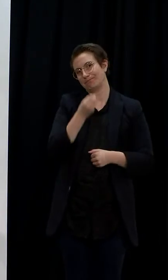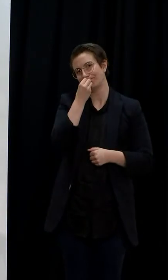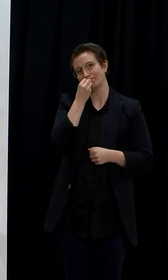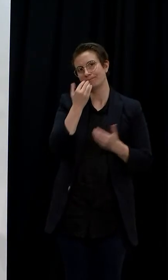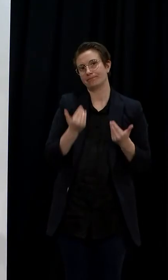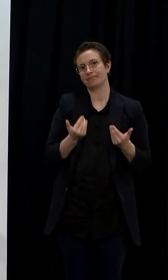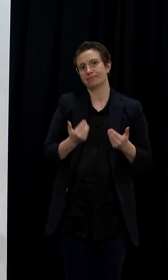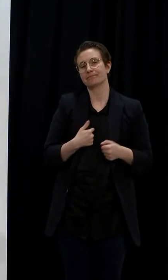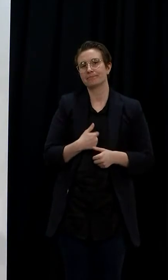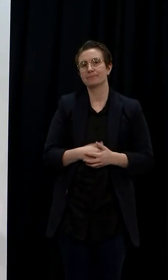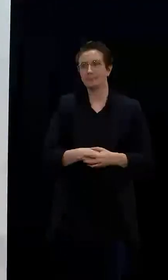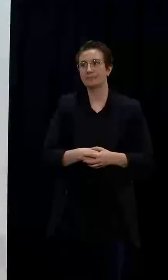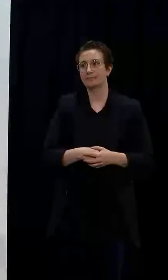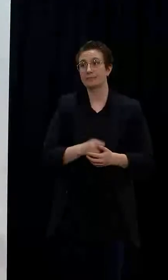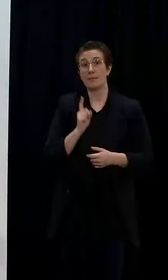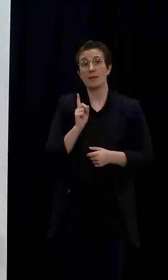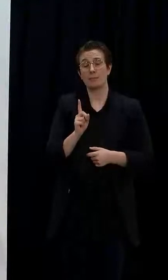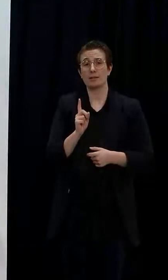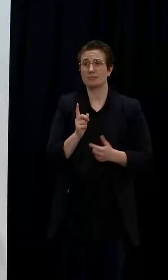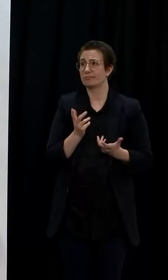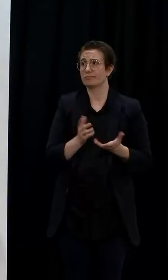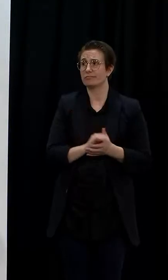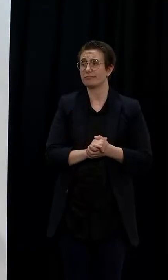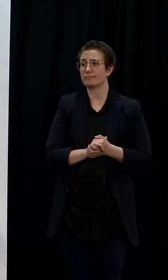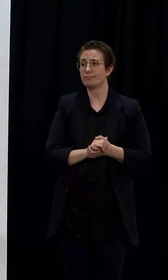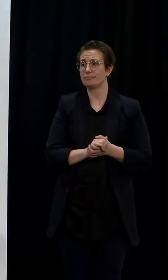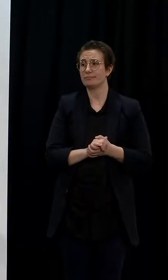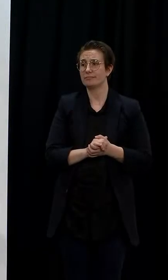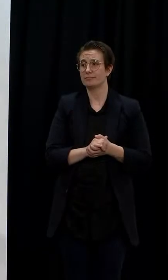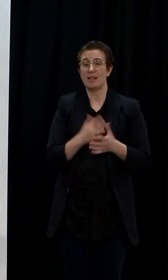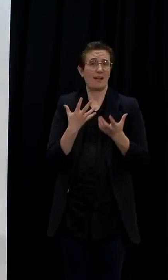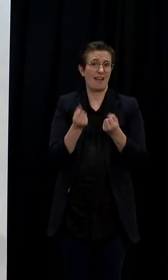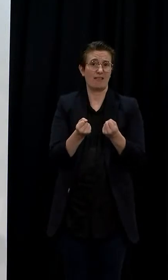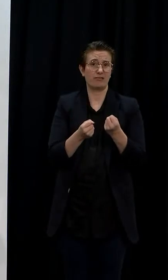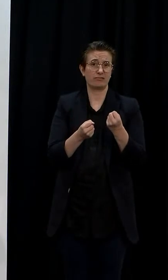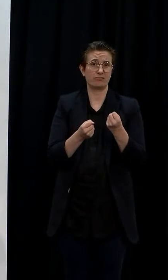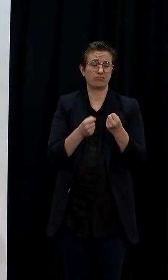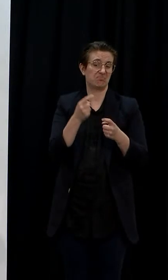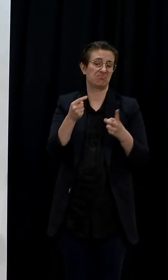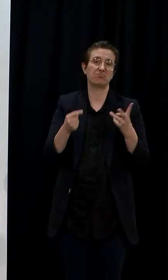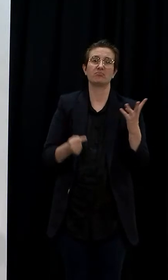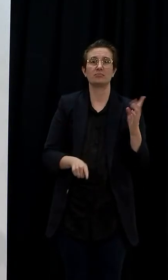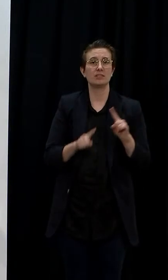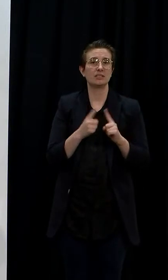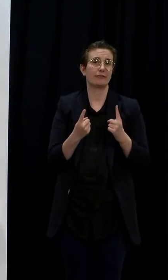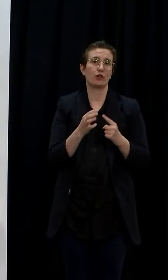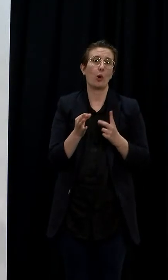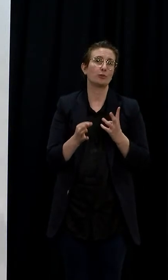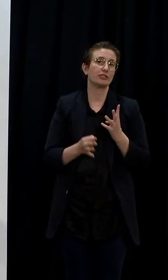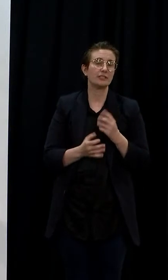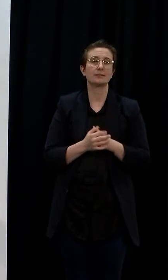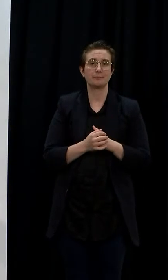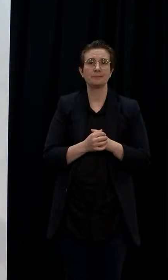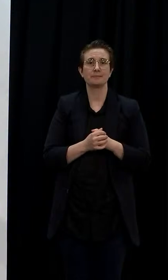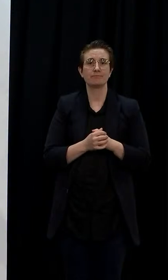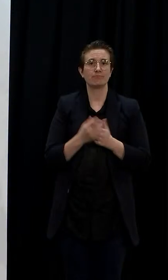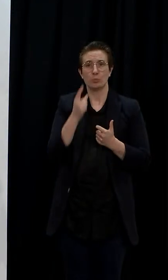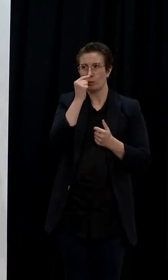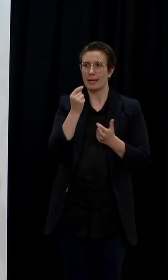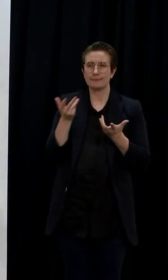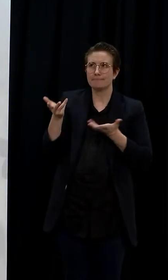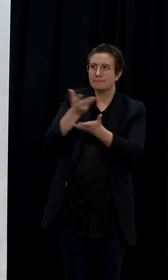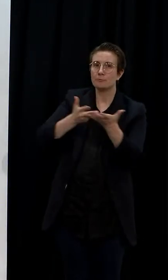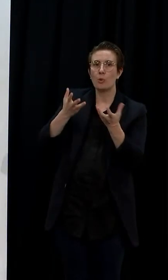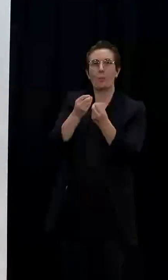very conventional options are on the table, obviously. Diplomatic means working alongside international